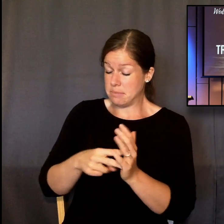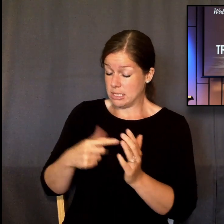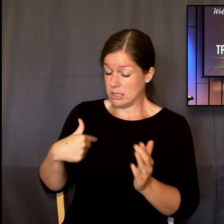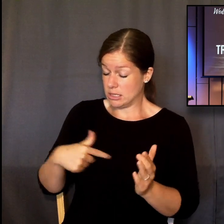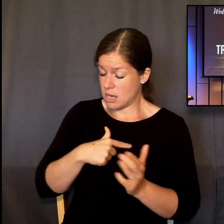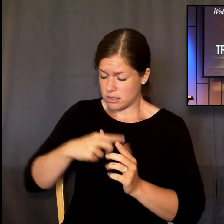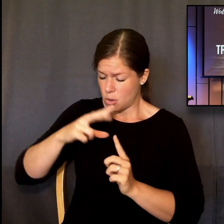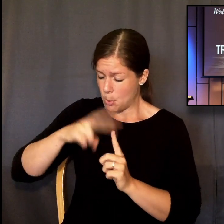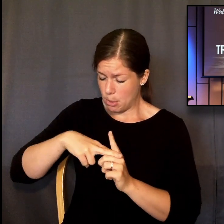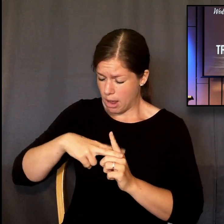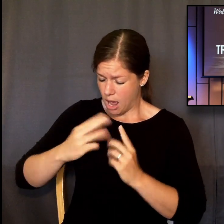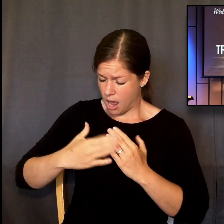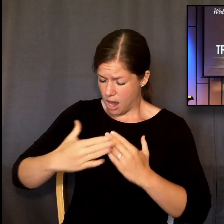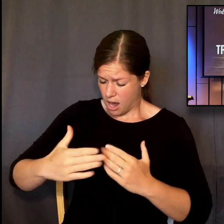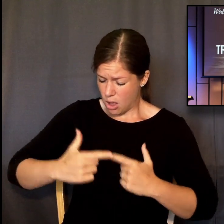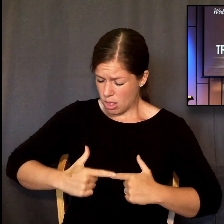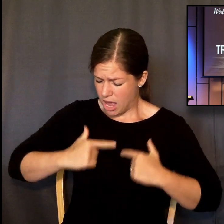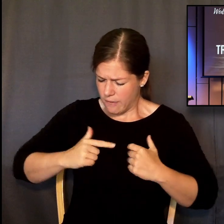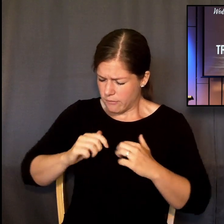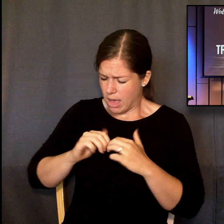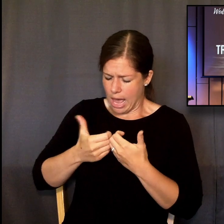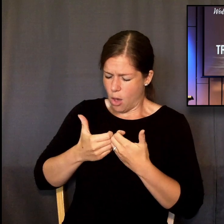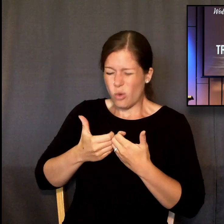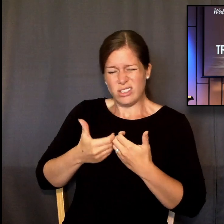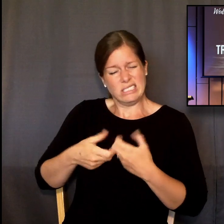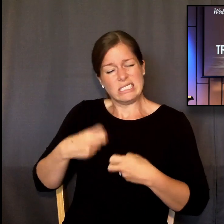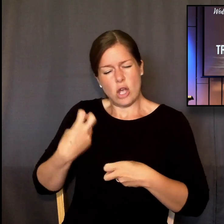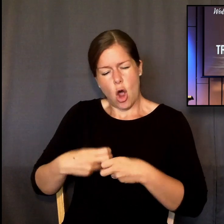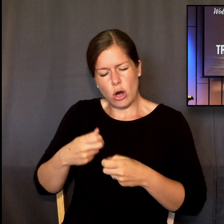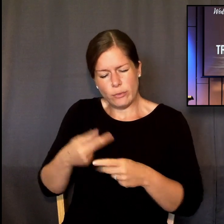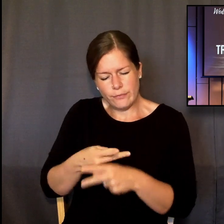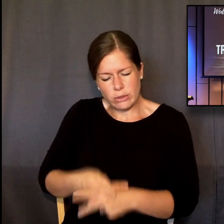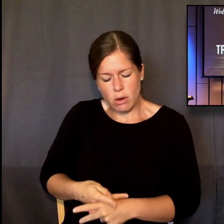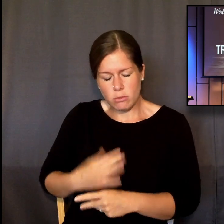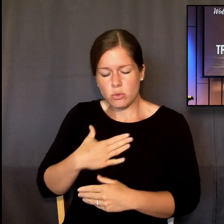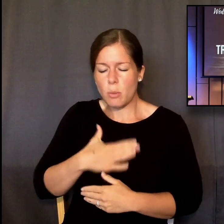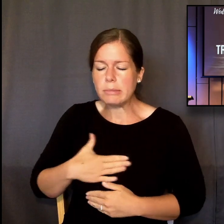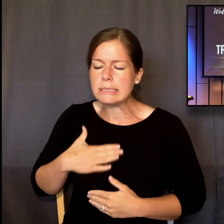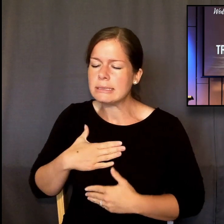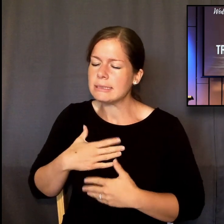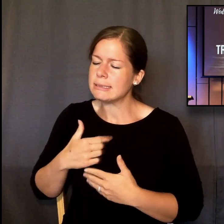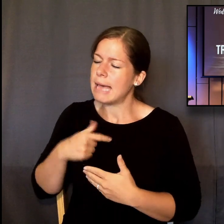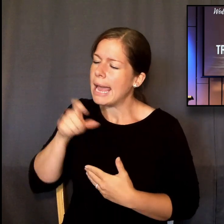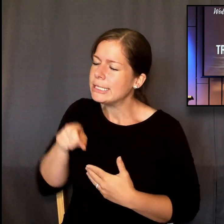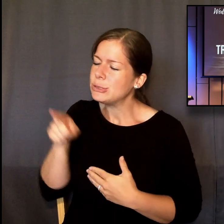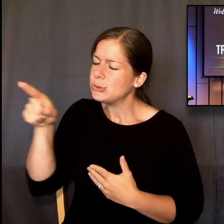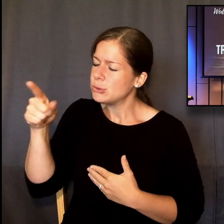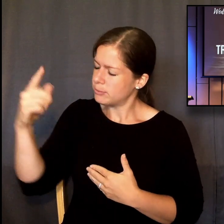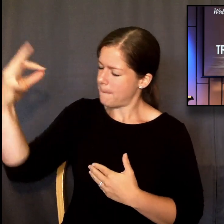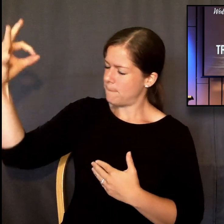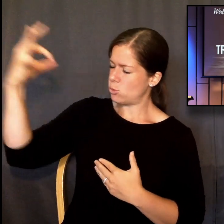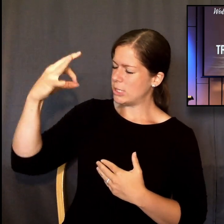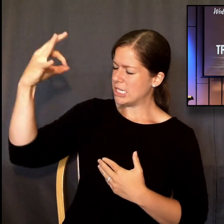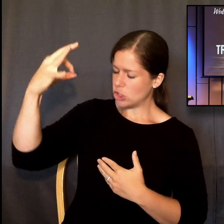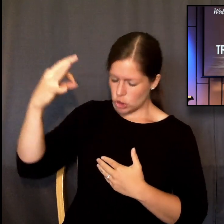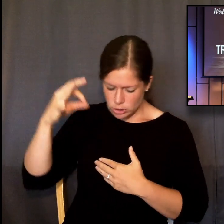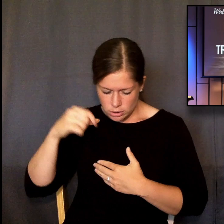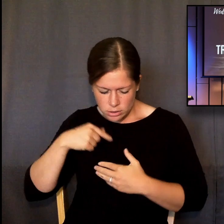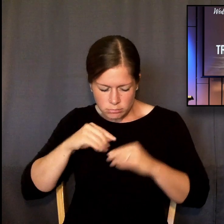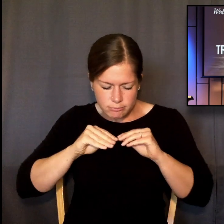us to apply to our lives. And so we need you. I need you to be the one who's preaching tonight. I need you to be